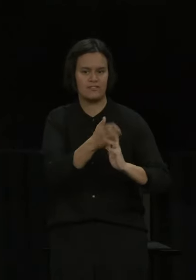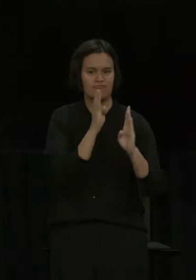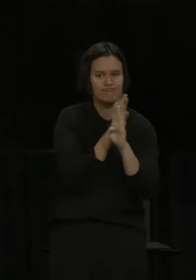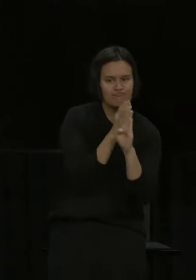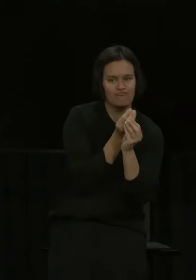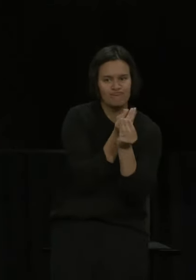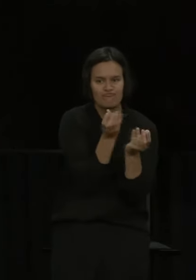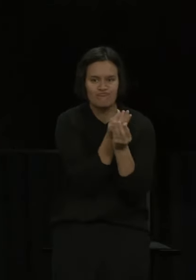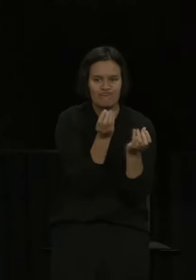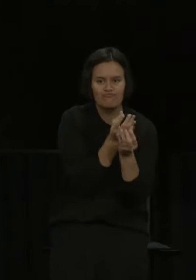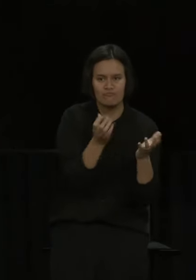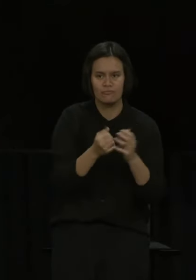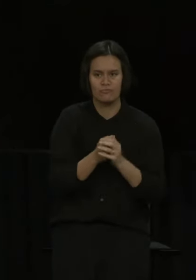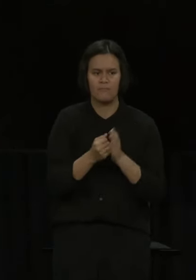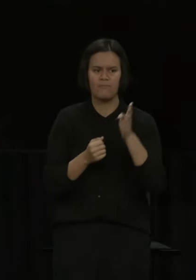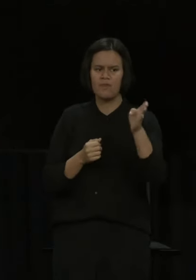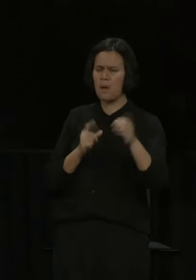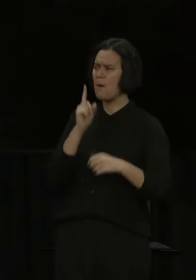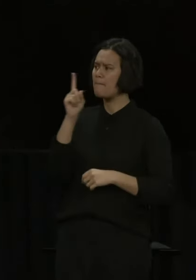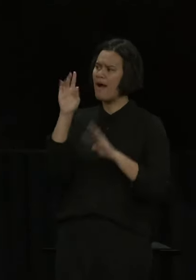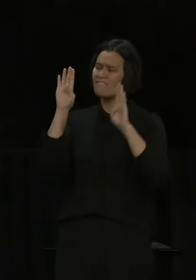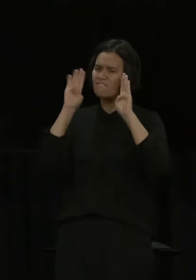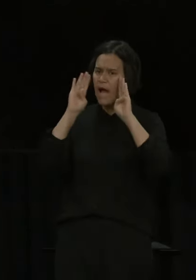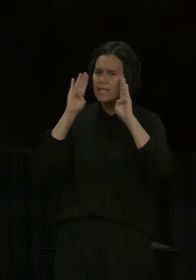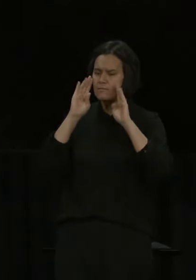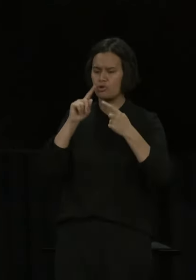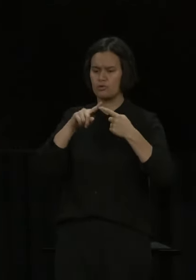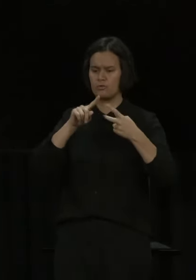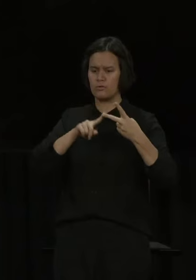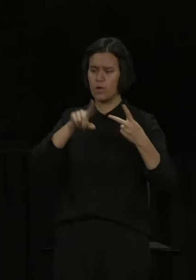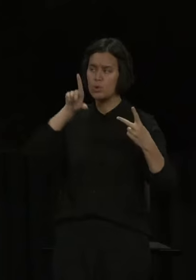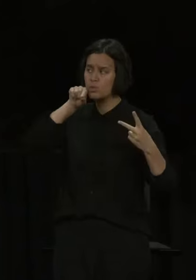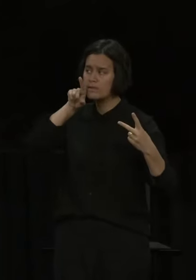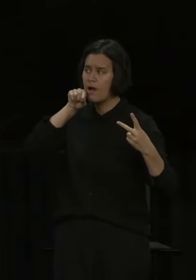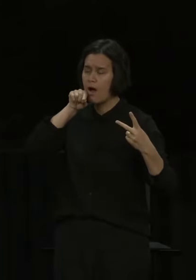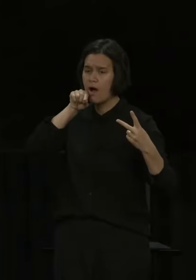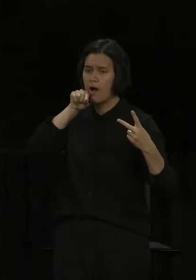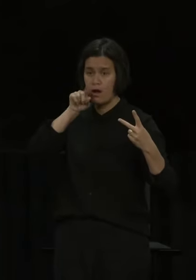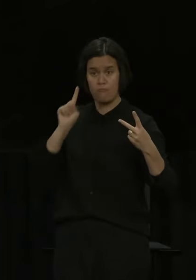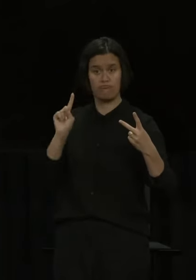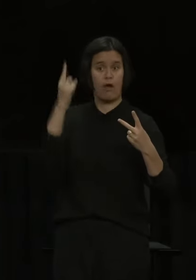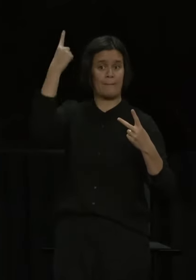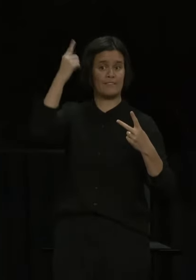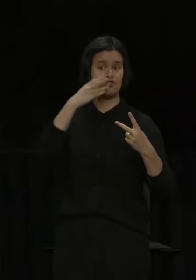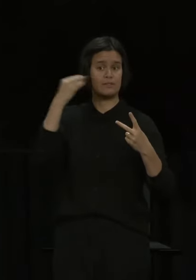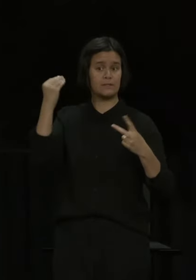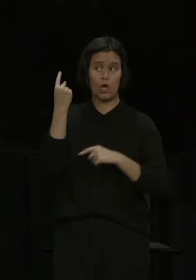things that makes it really challenging. On Twitter the Prime Minister goes live on there a lot so why